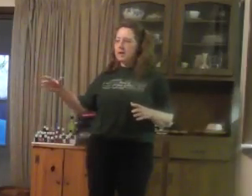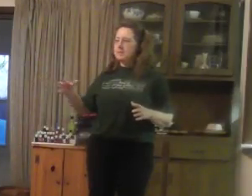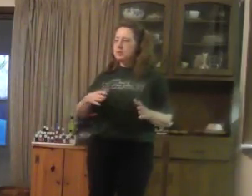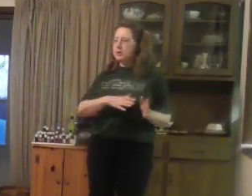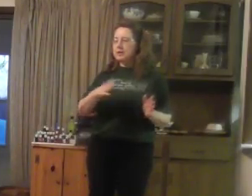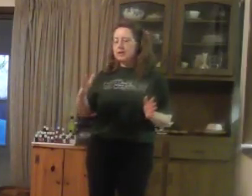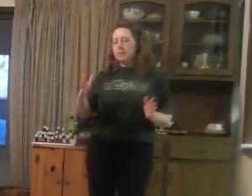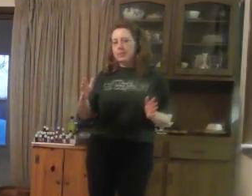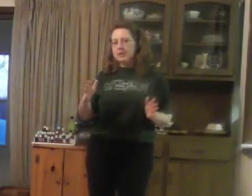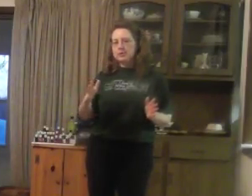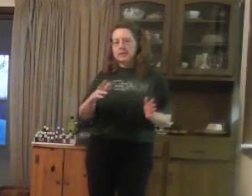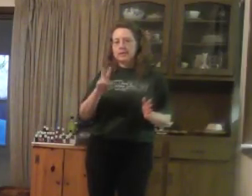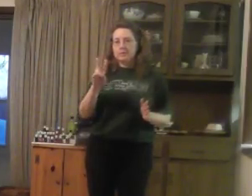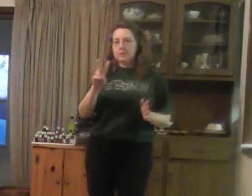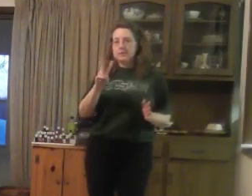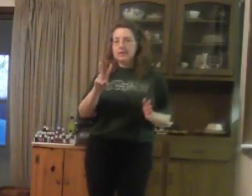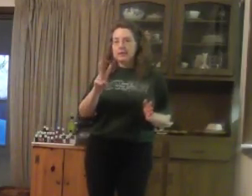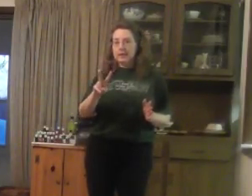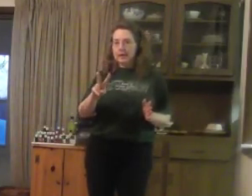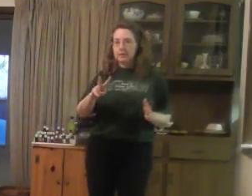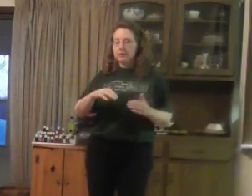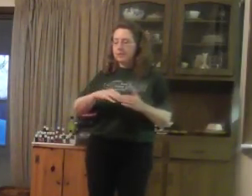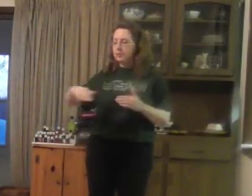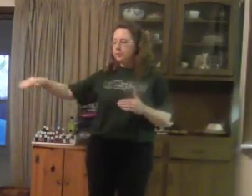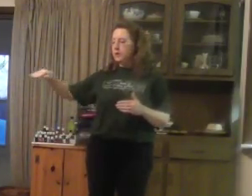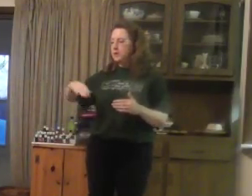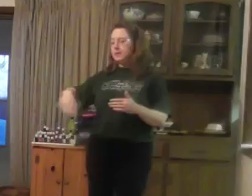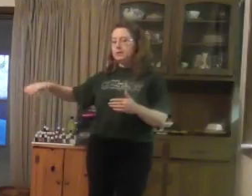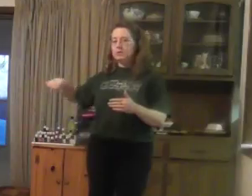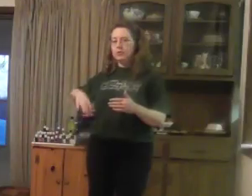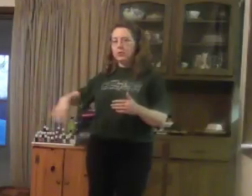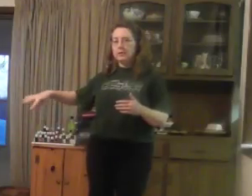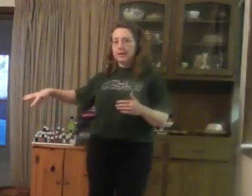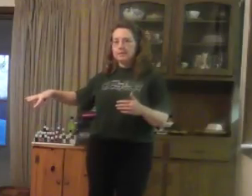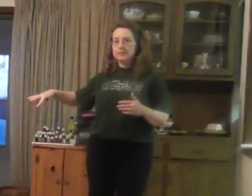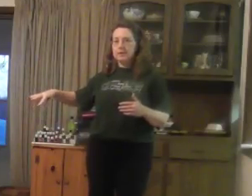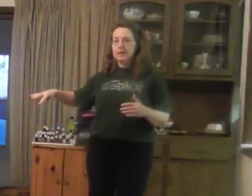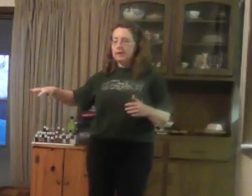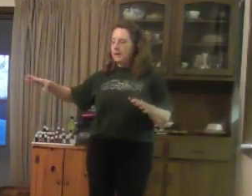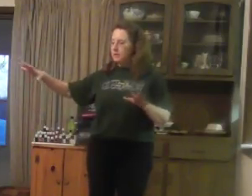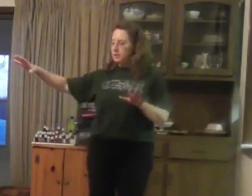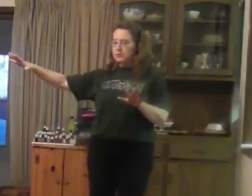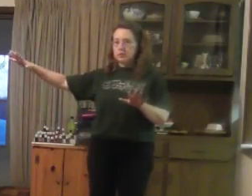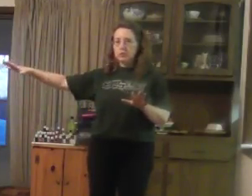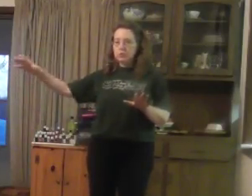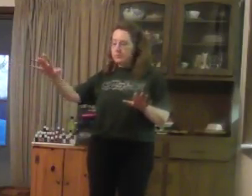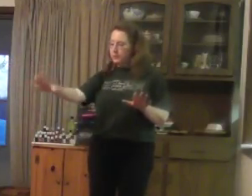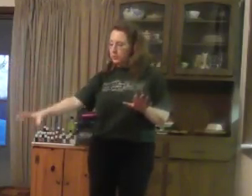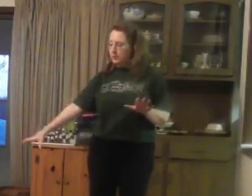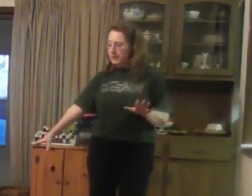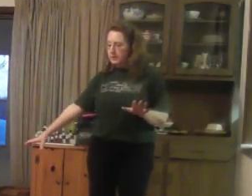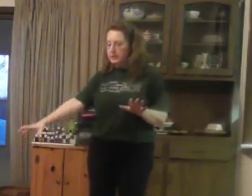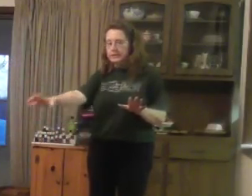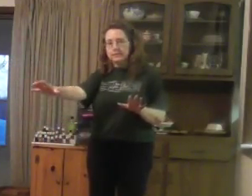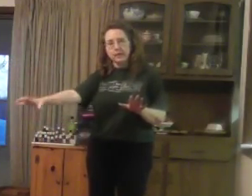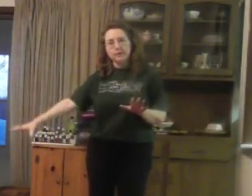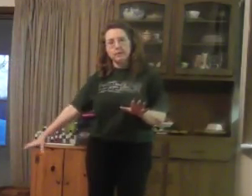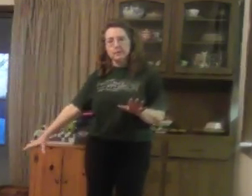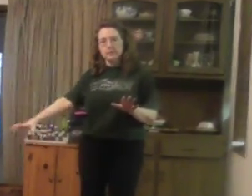I'm starting a couple pages in after the second clang. Remember, you've all come in in your four lines, and there's the two groups of you with a big space kind of in the